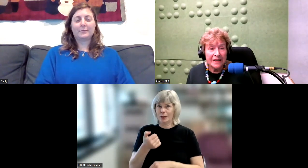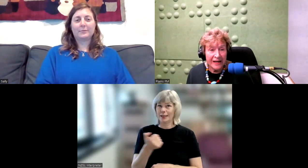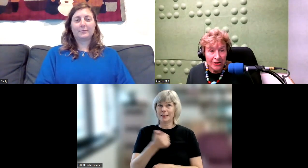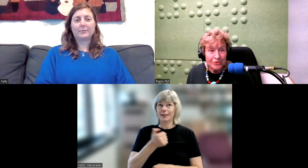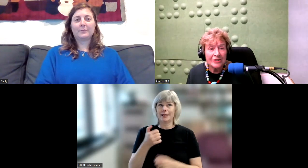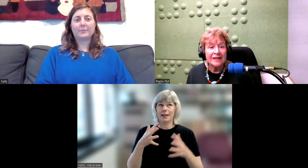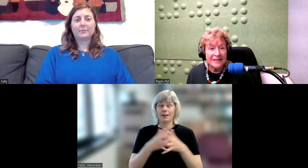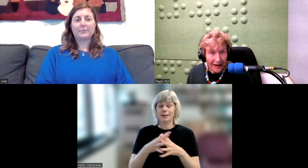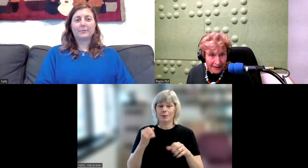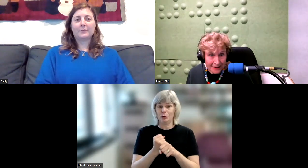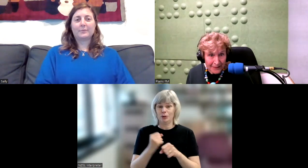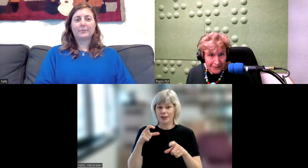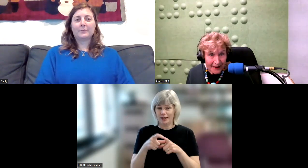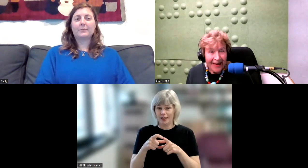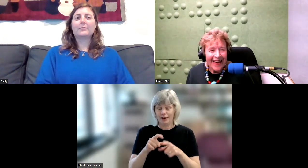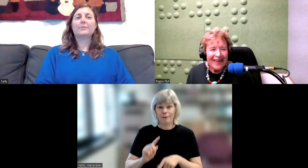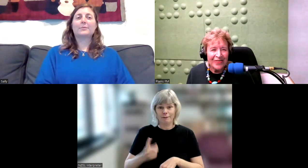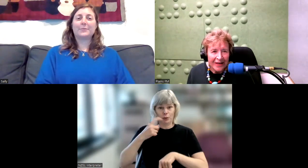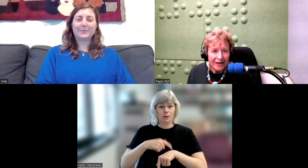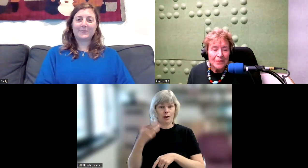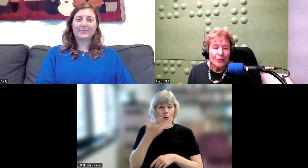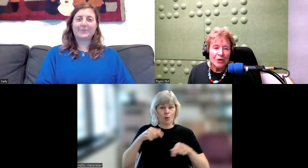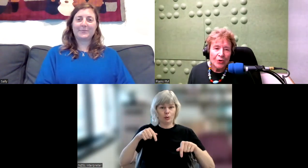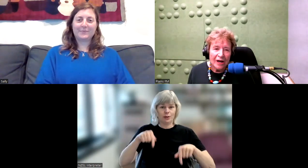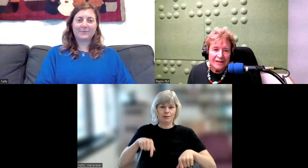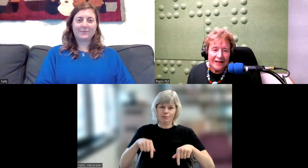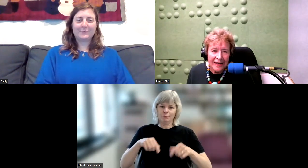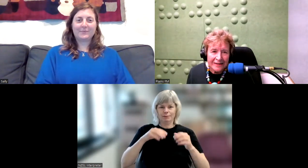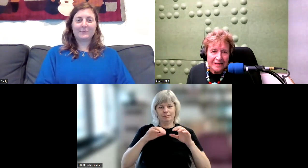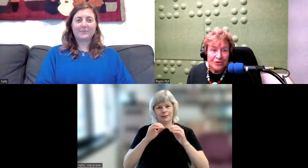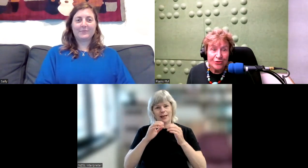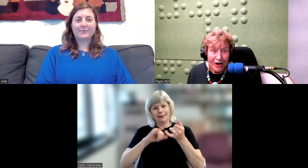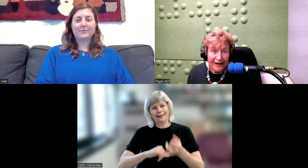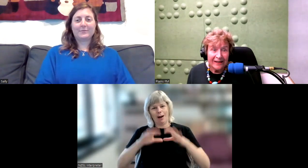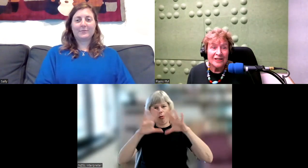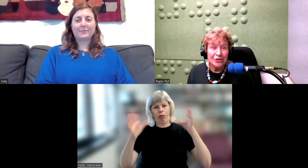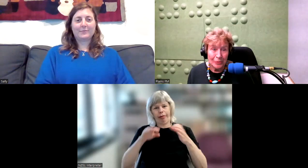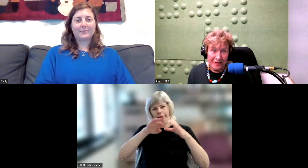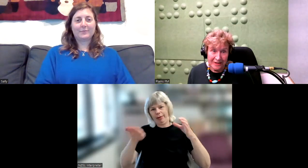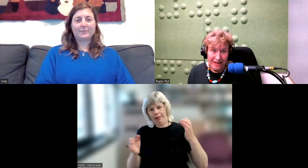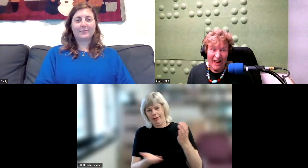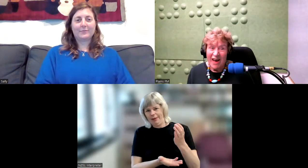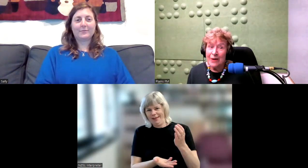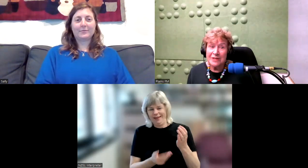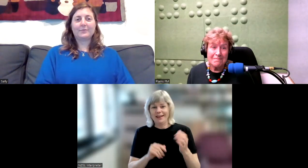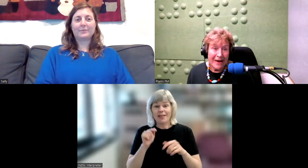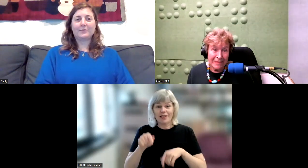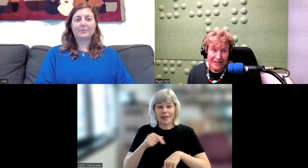been held down under. And there we organised classes to train interpreters. It was a mammoth